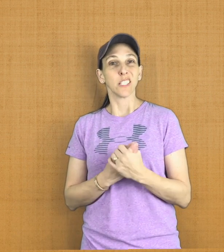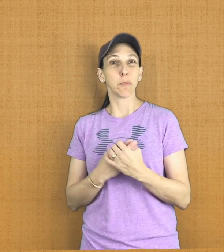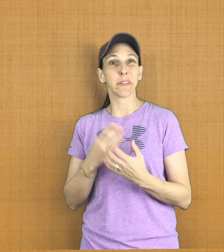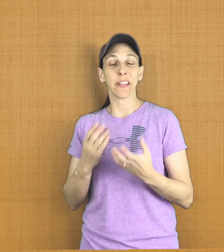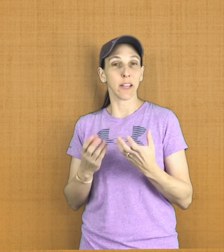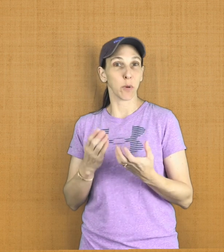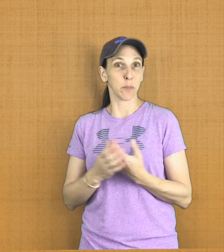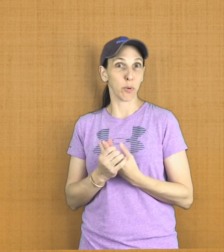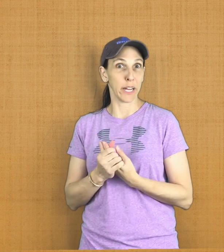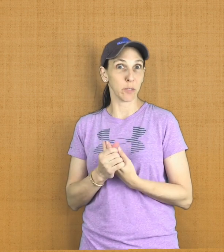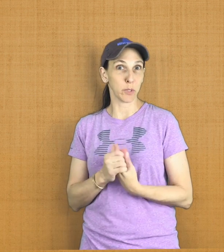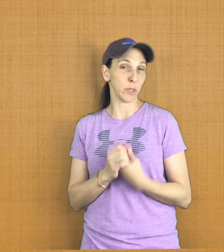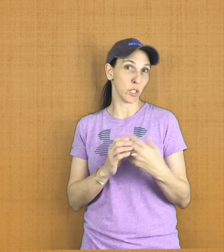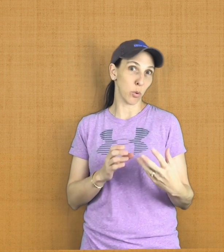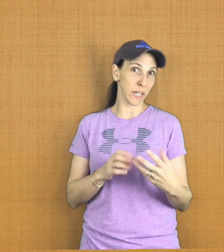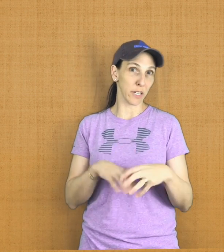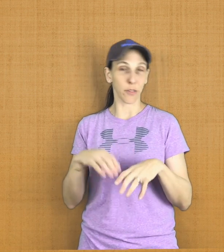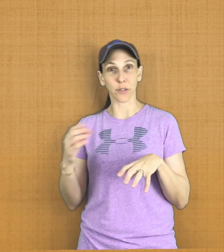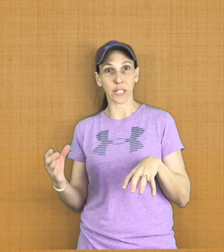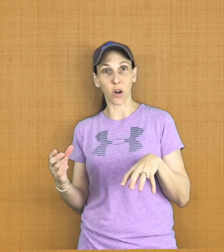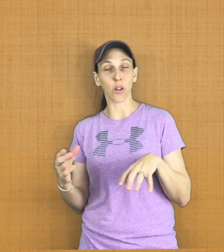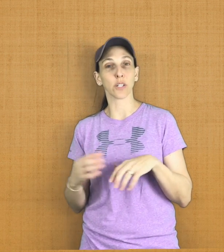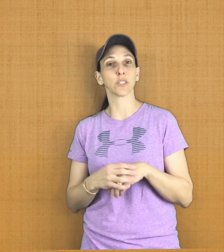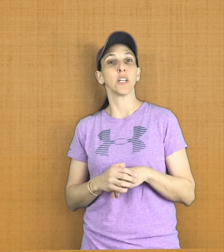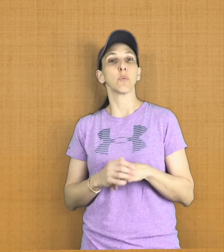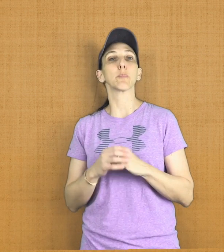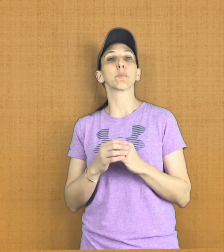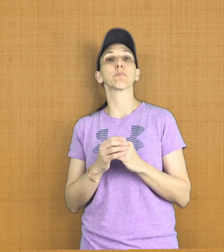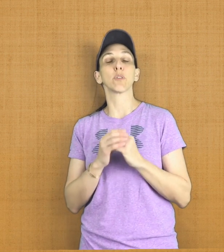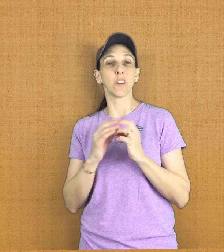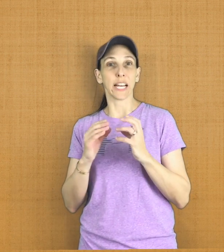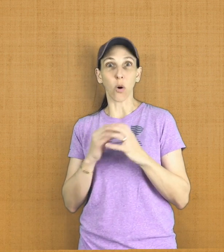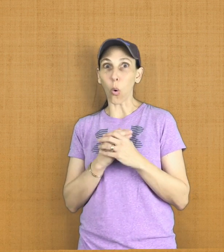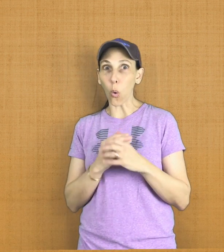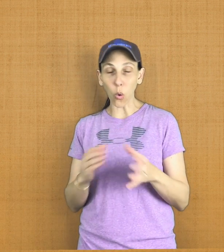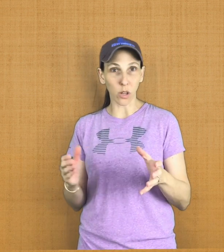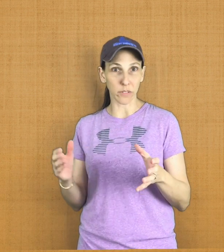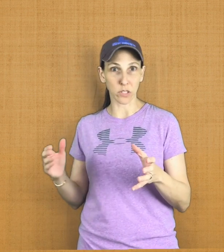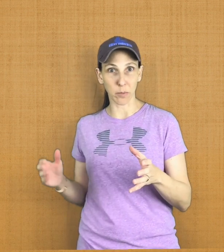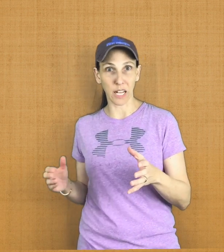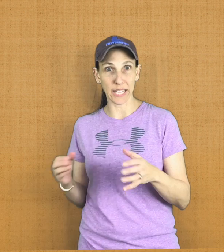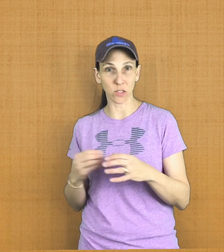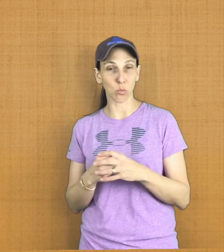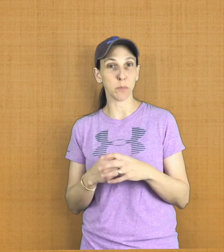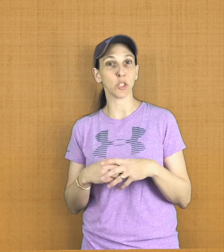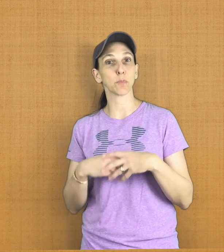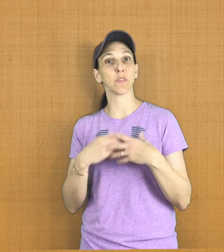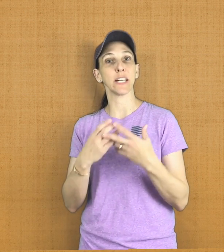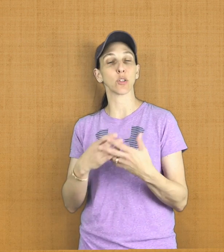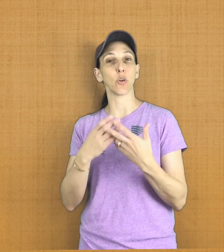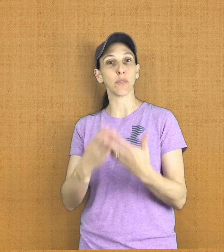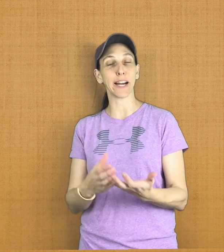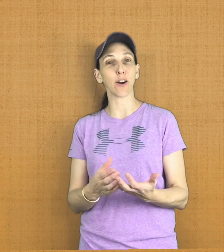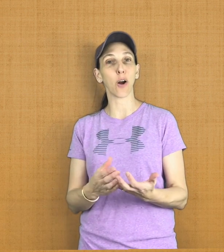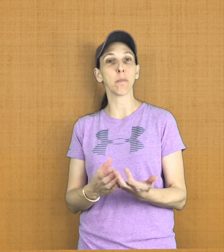Typically they run in price between twenty to thirty dollars. We provide all of the supplies. A woman just provides her own firearm.